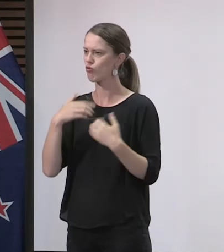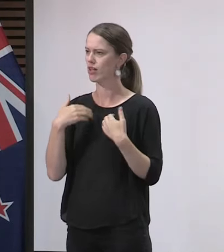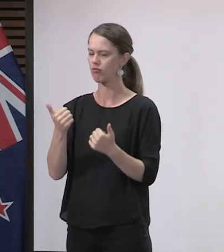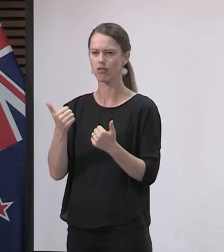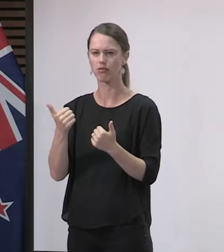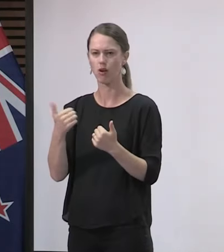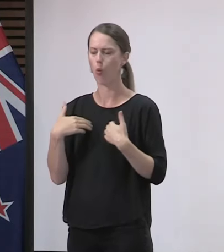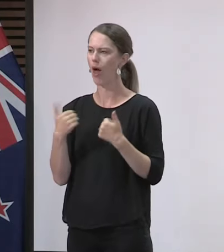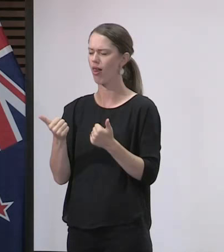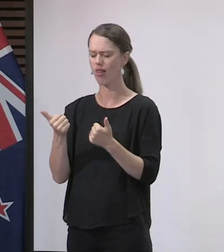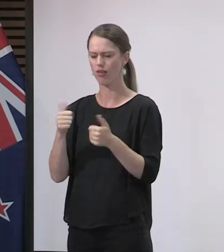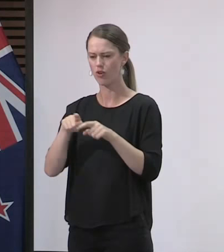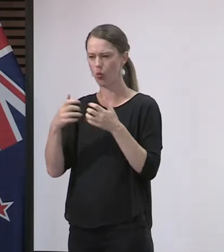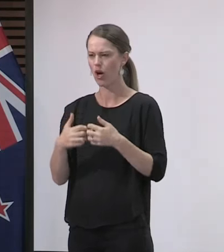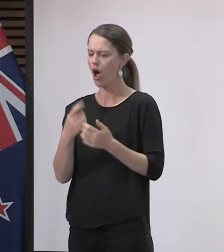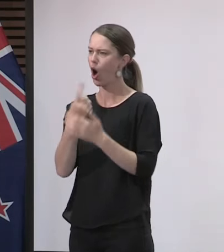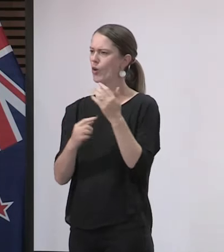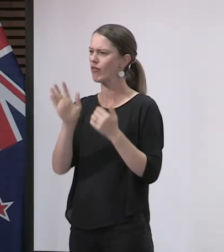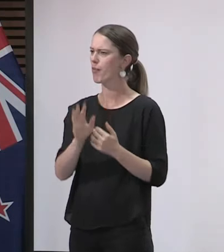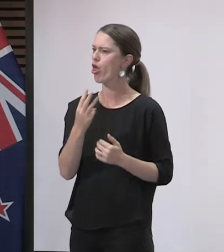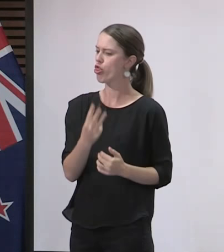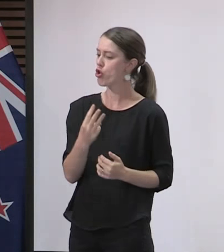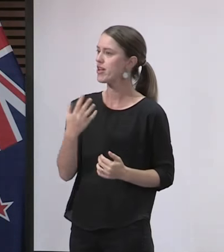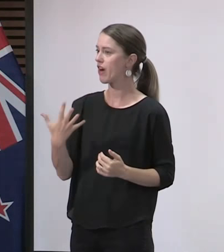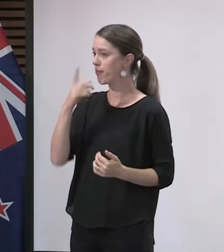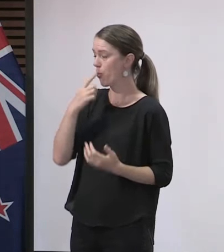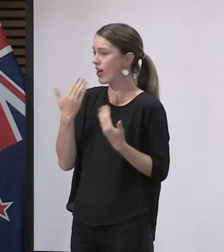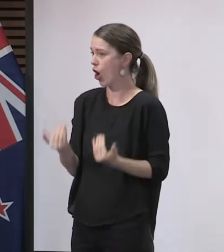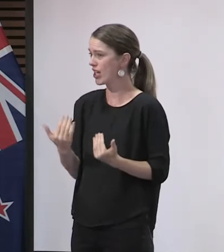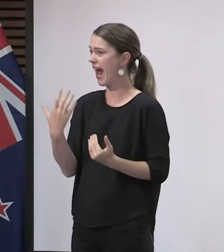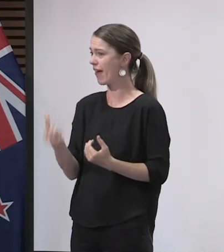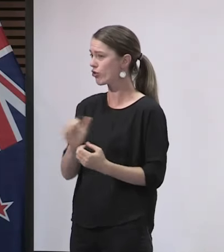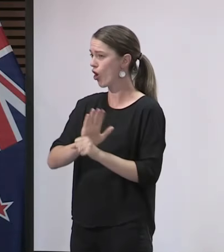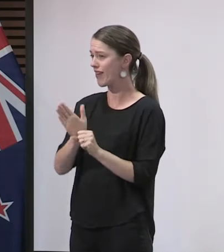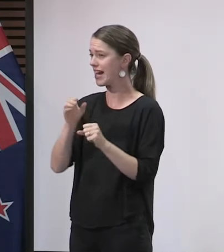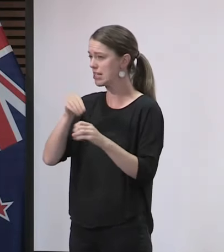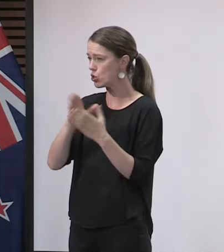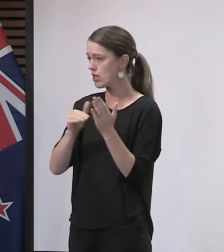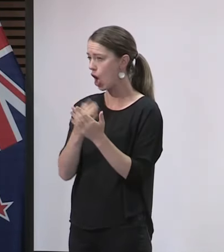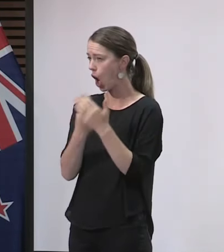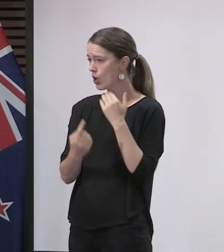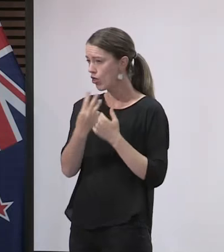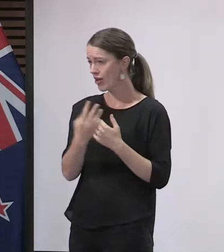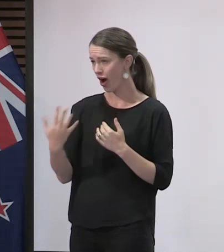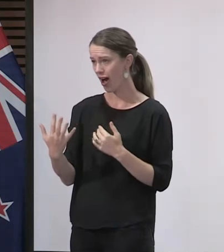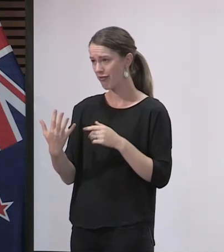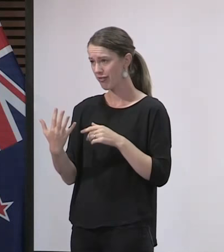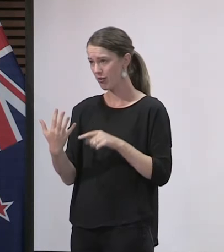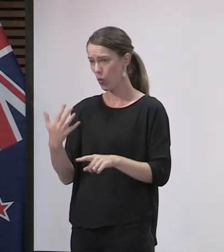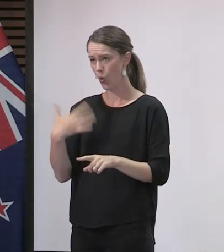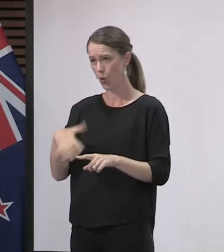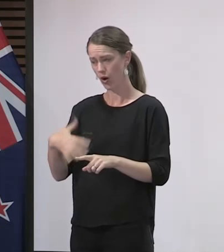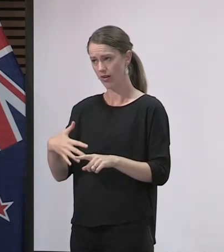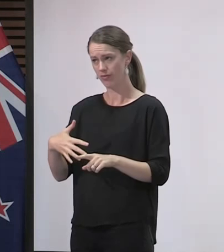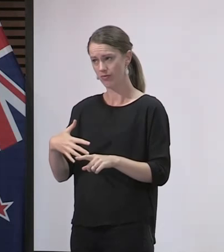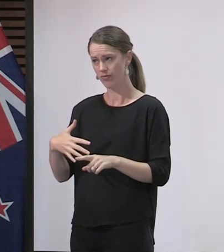of envelope maths, it looks like we only have about 35 active cases across the country now. Do you think we'd be in that position, and doesn't that back up the